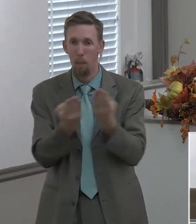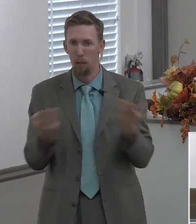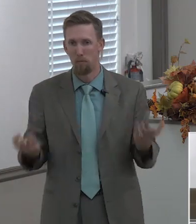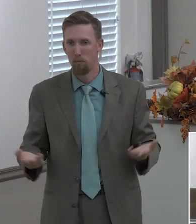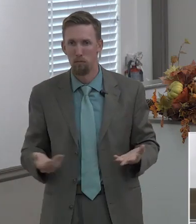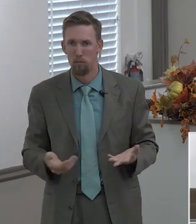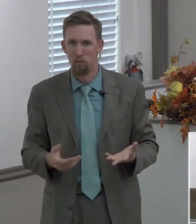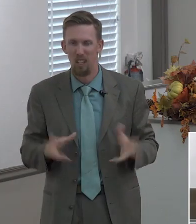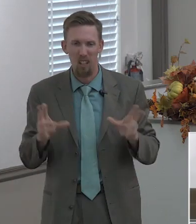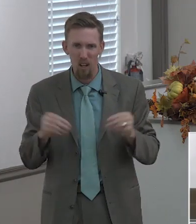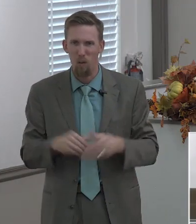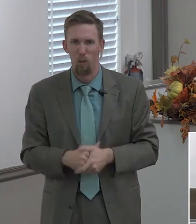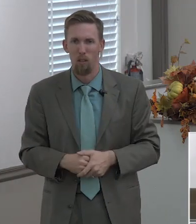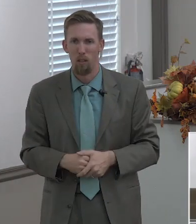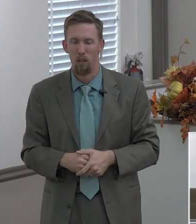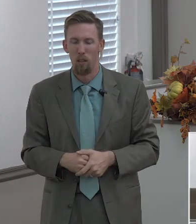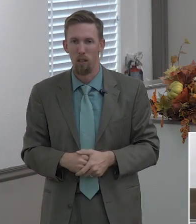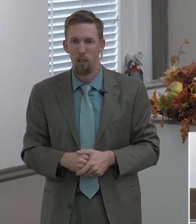club